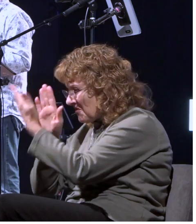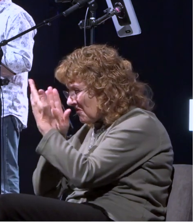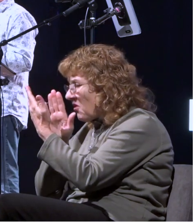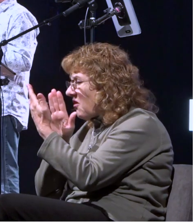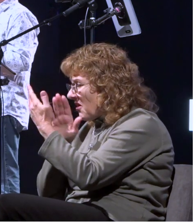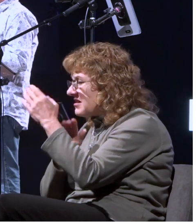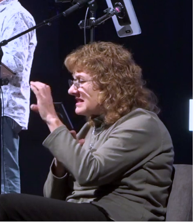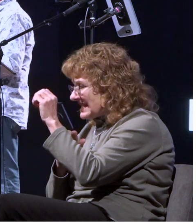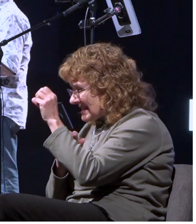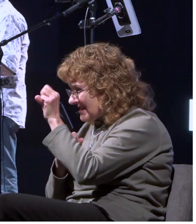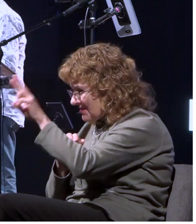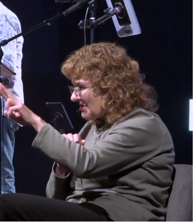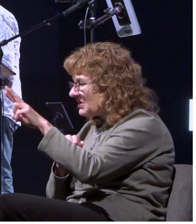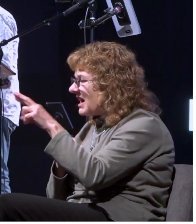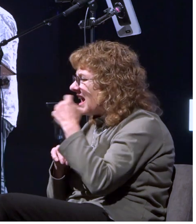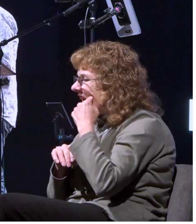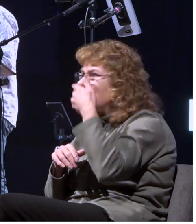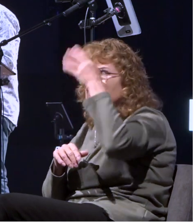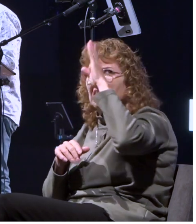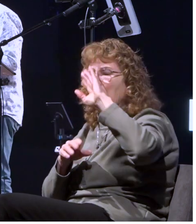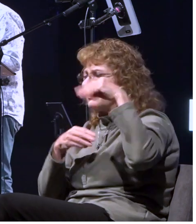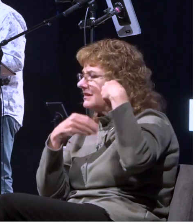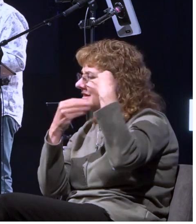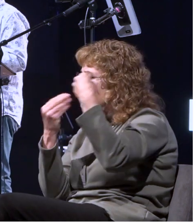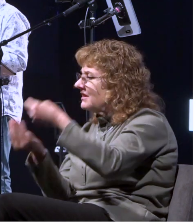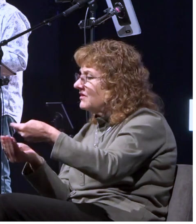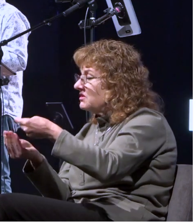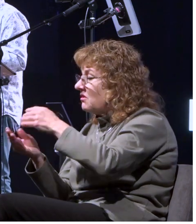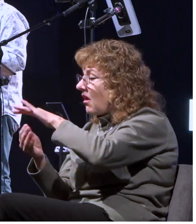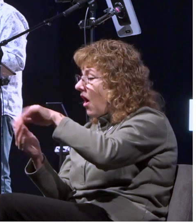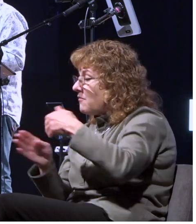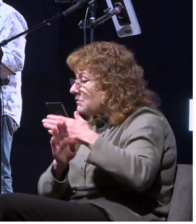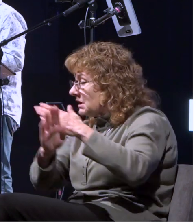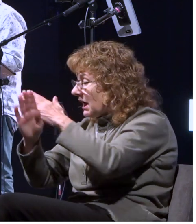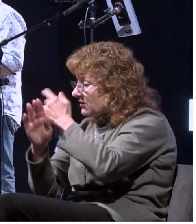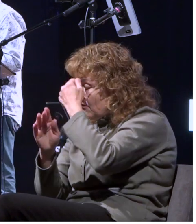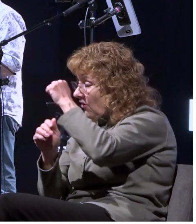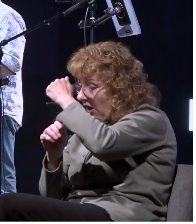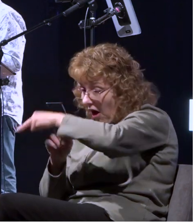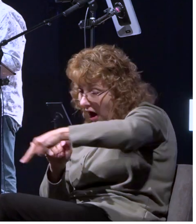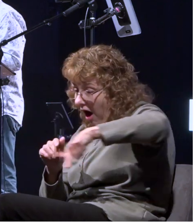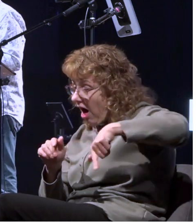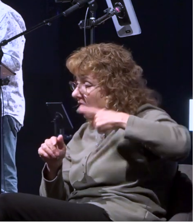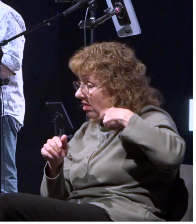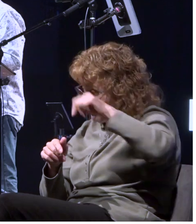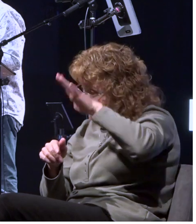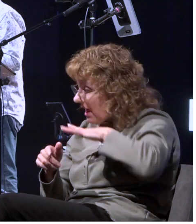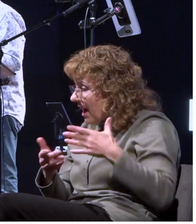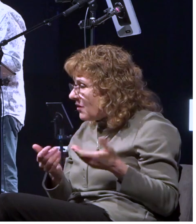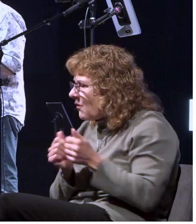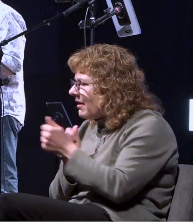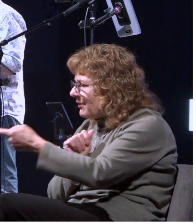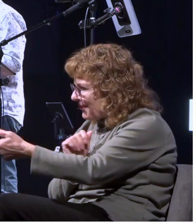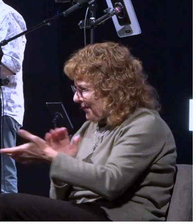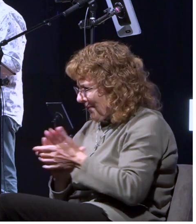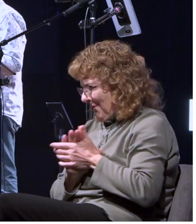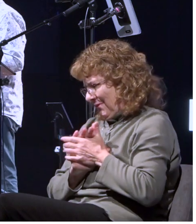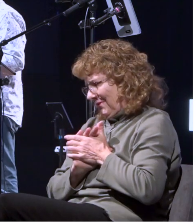granted you all those who sail with you therefore take heart men uh for i believe god